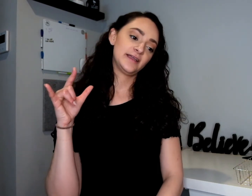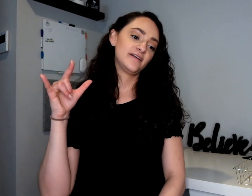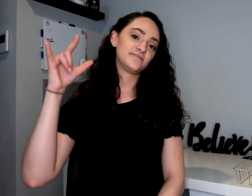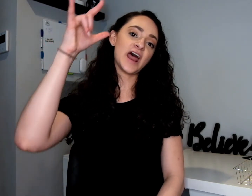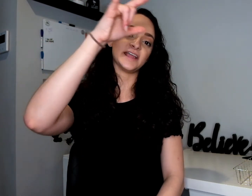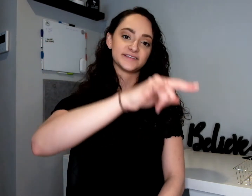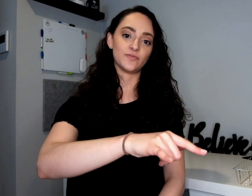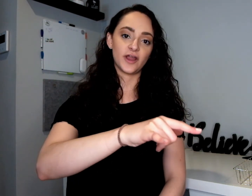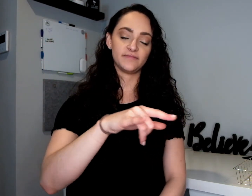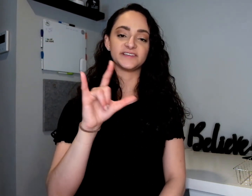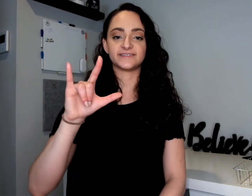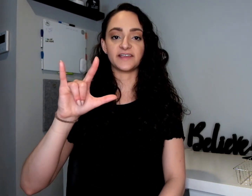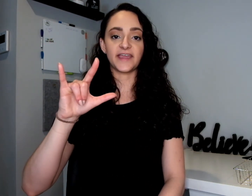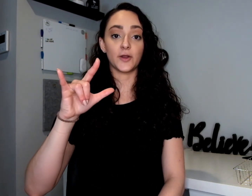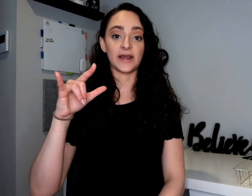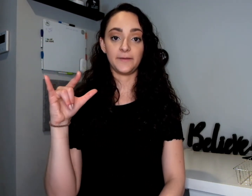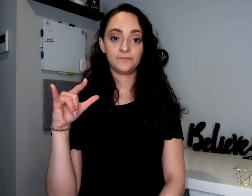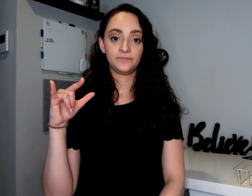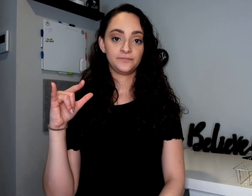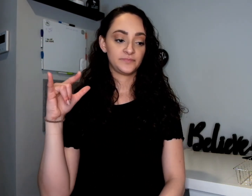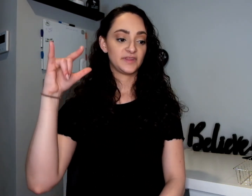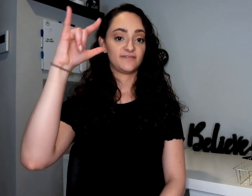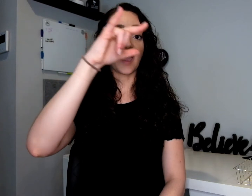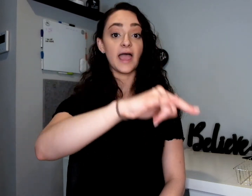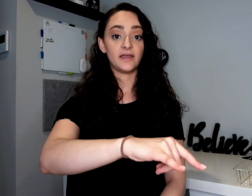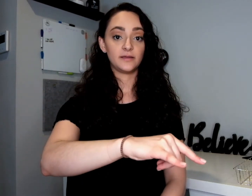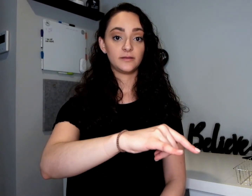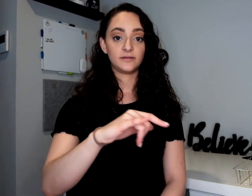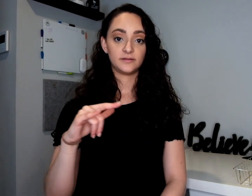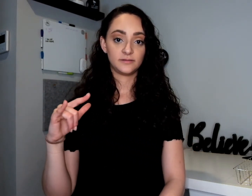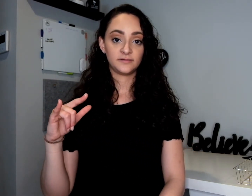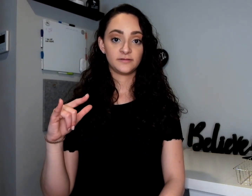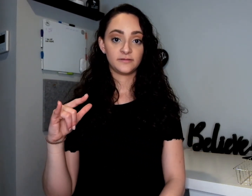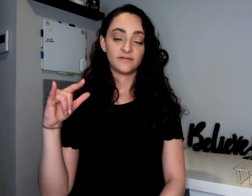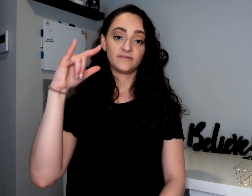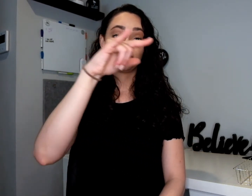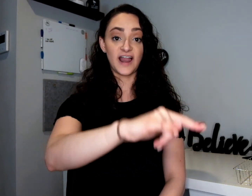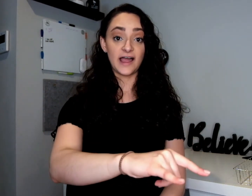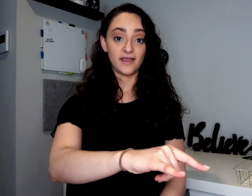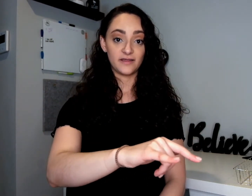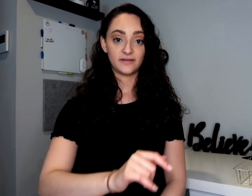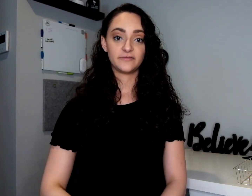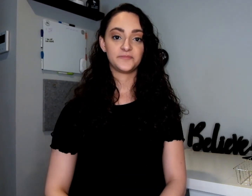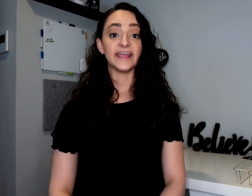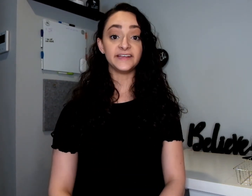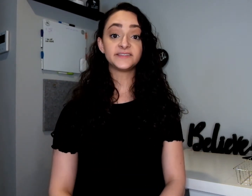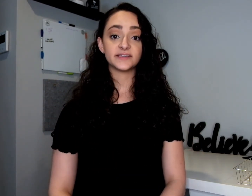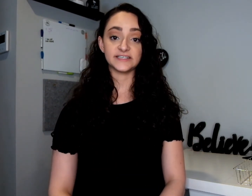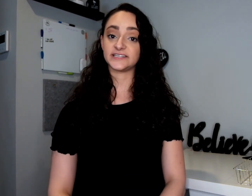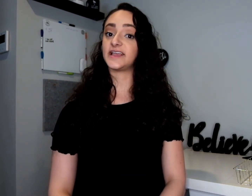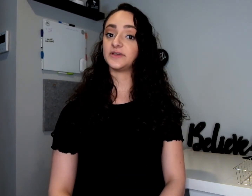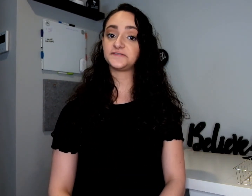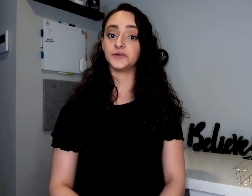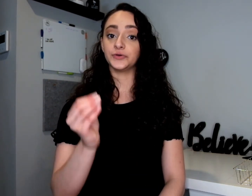Flying somewhere. This is like the airplane. Fly. Fly. Eat is the same as food.